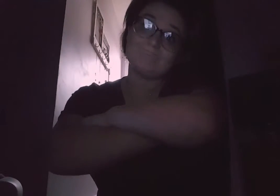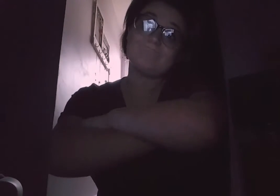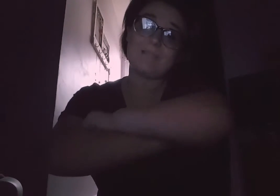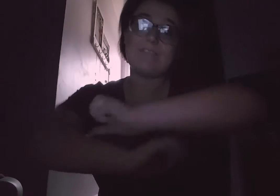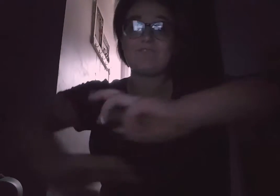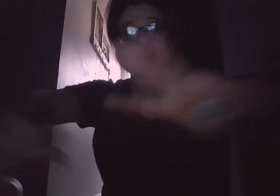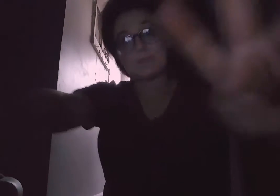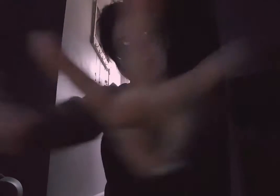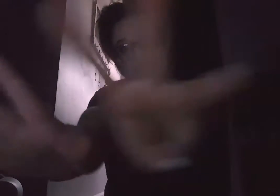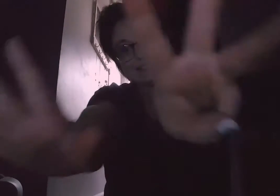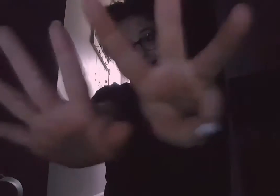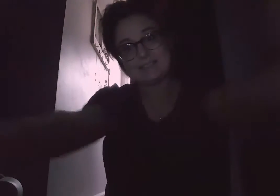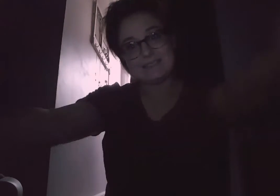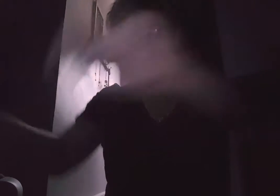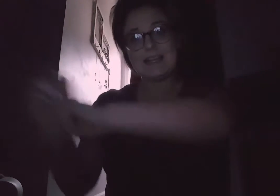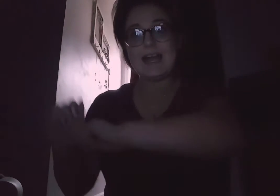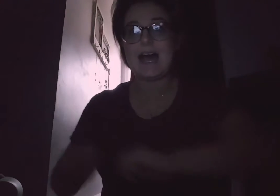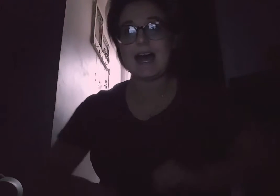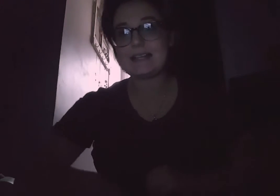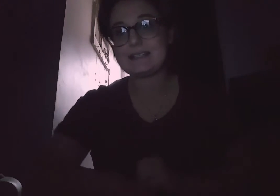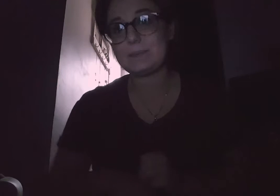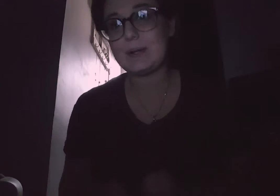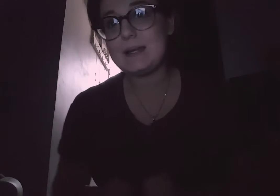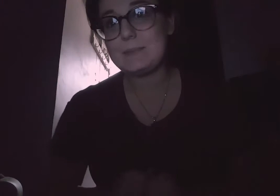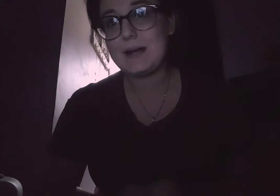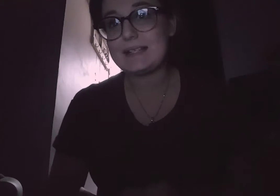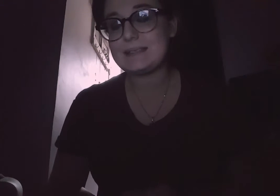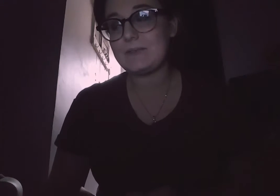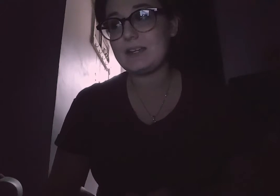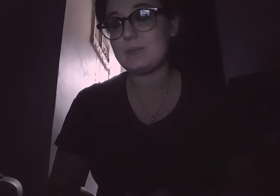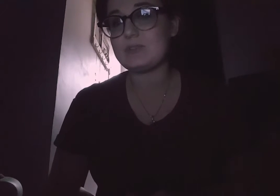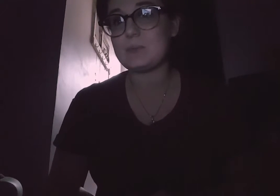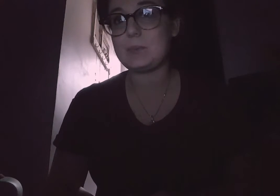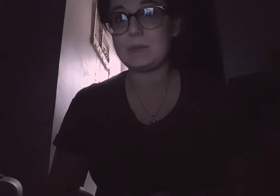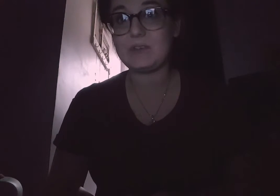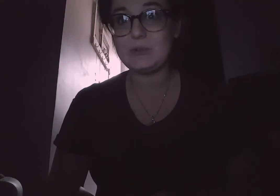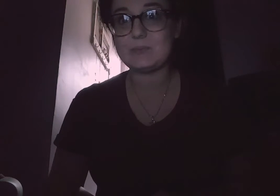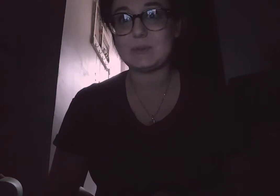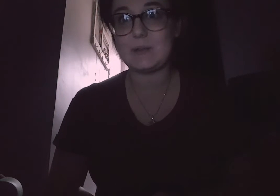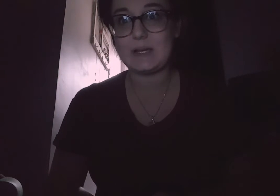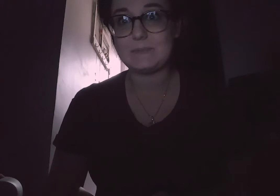Fact number eight. Fact spray my stuffed animals with perfume sometimes.